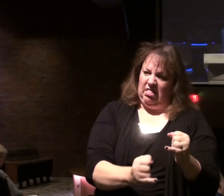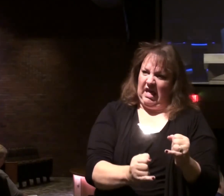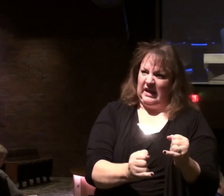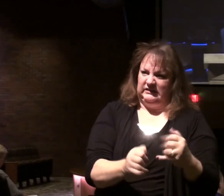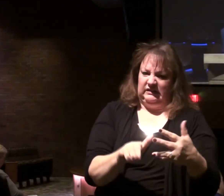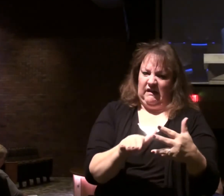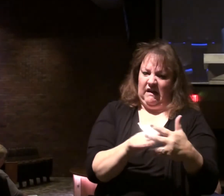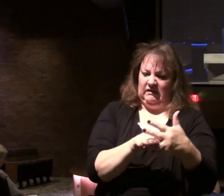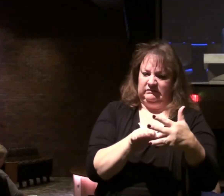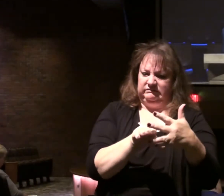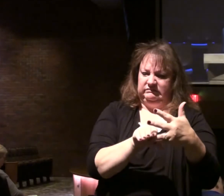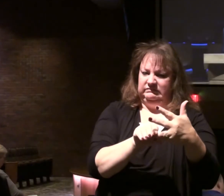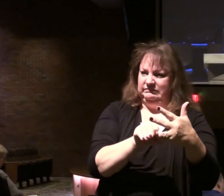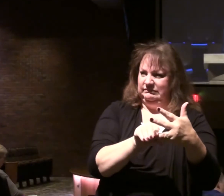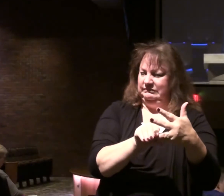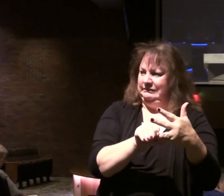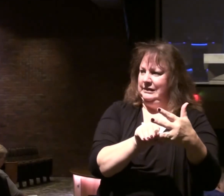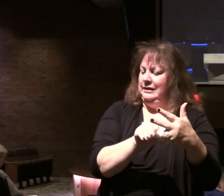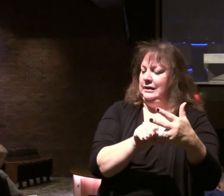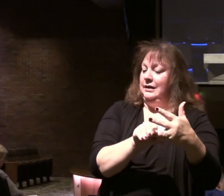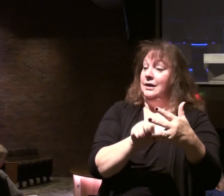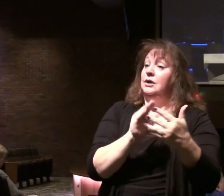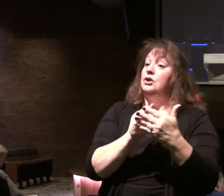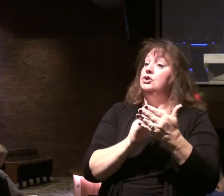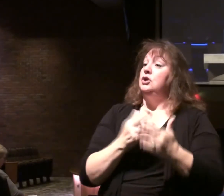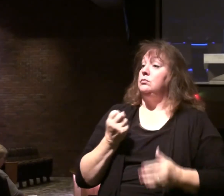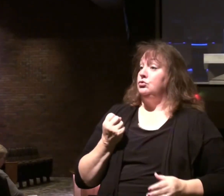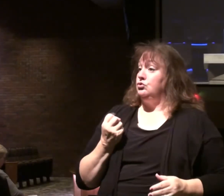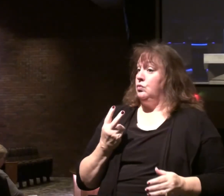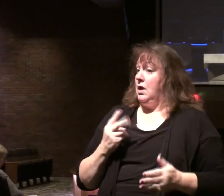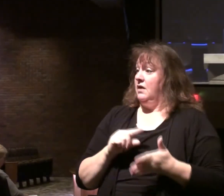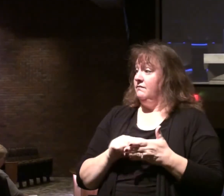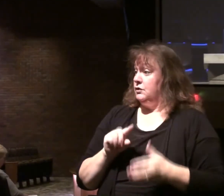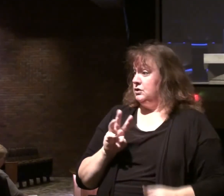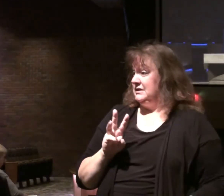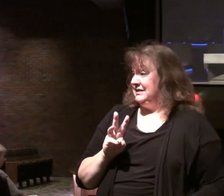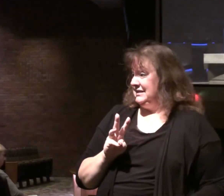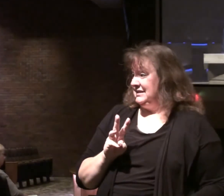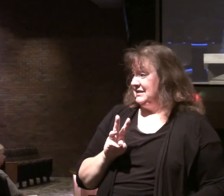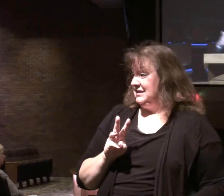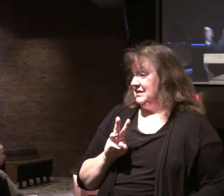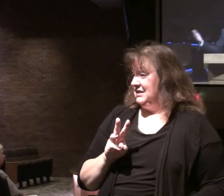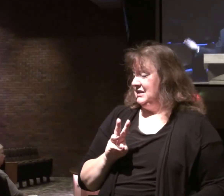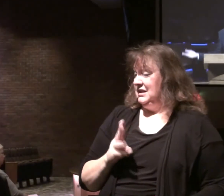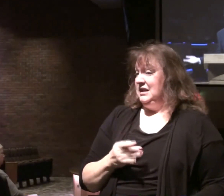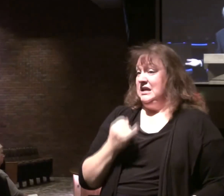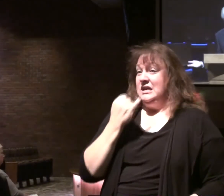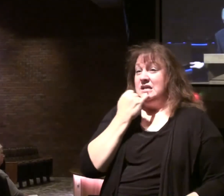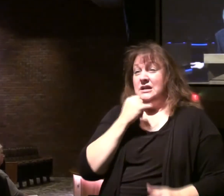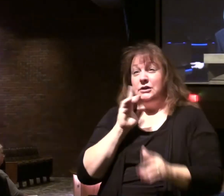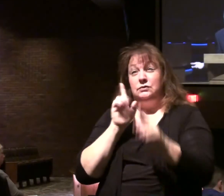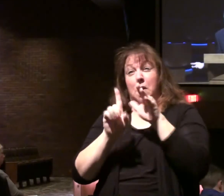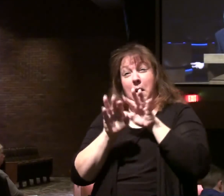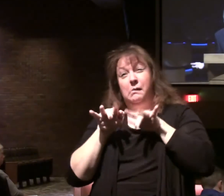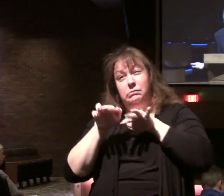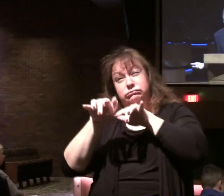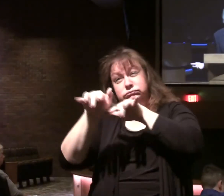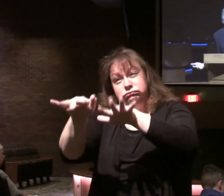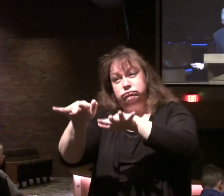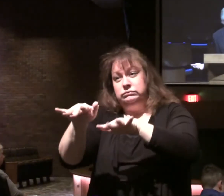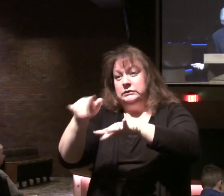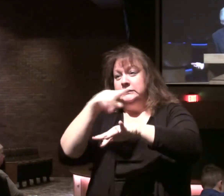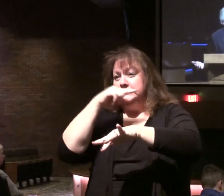tribulation. When we get down to chapter 12, verse 6. When Israel flees into the wilderness.